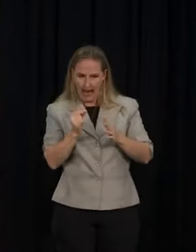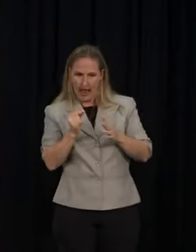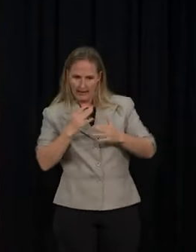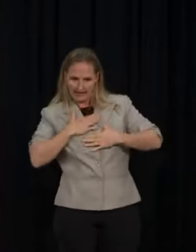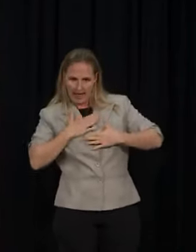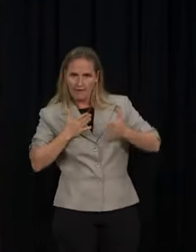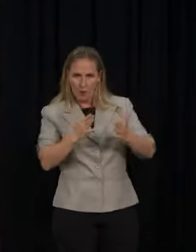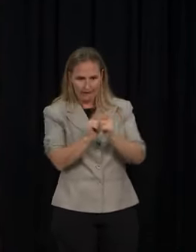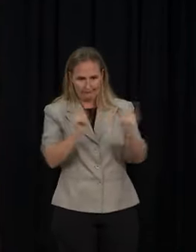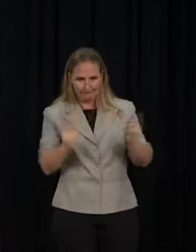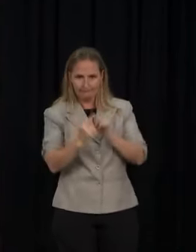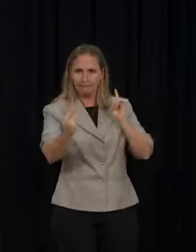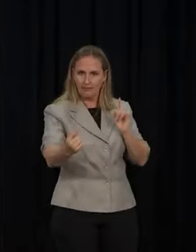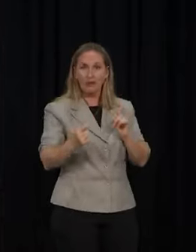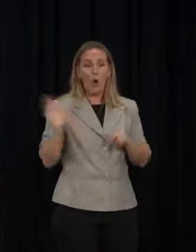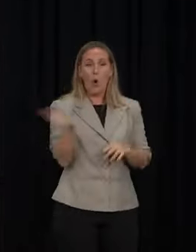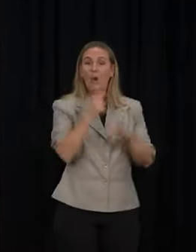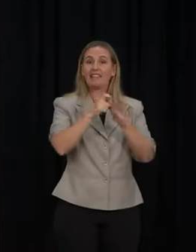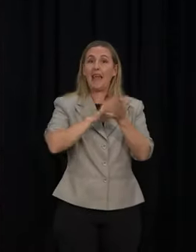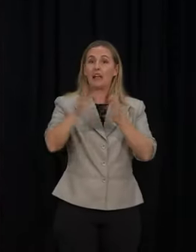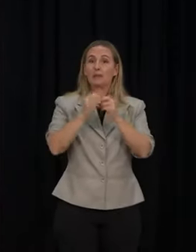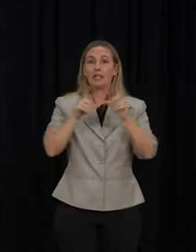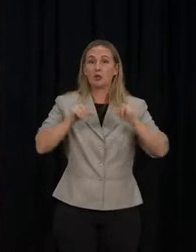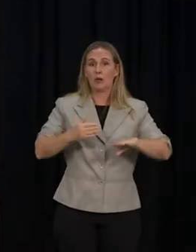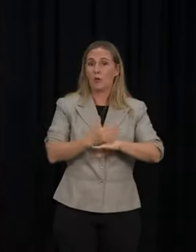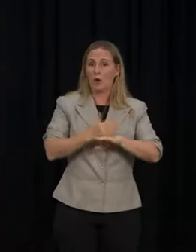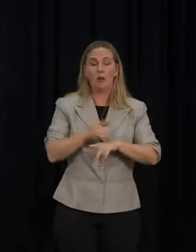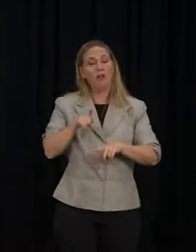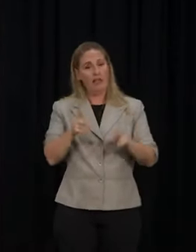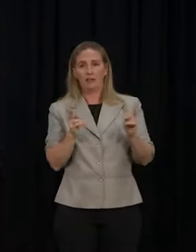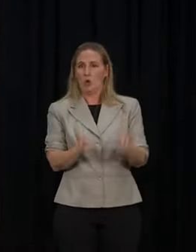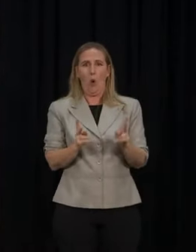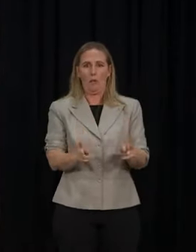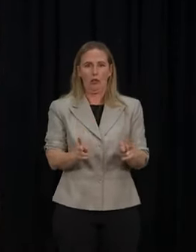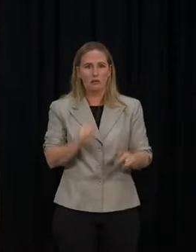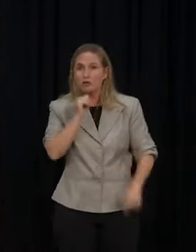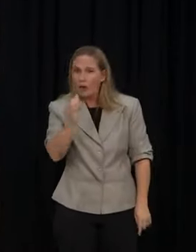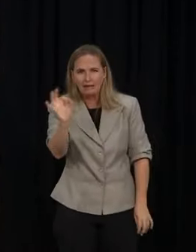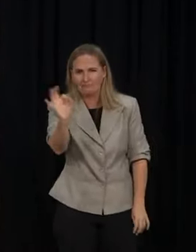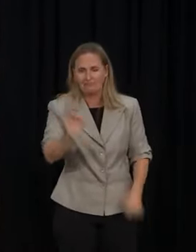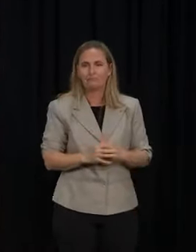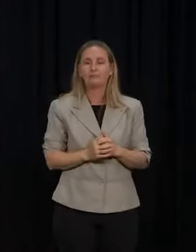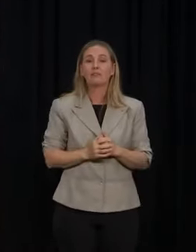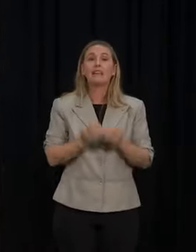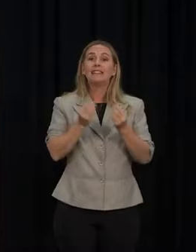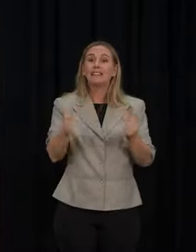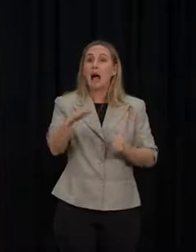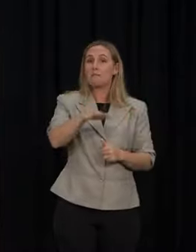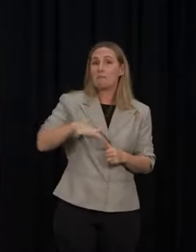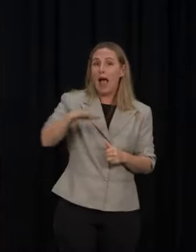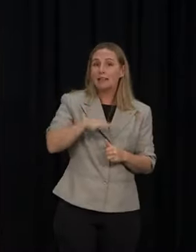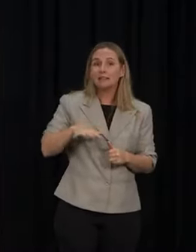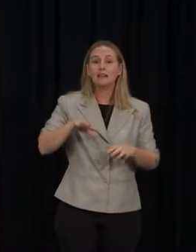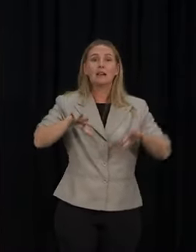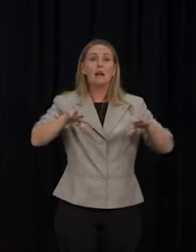DHB is undertaking that work. So that is that is not unusual. That does mean in some places that either through